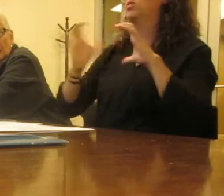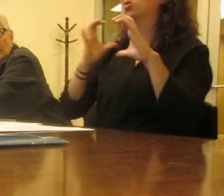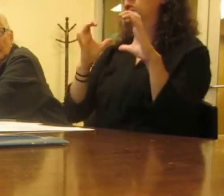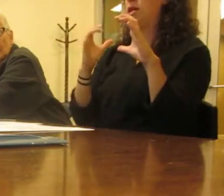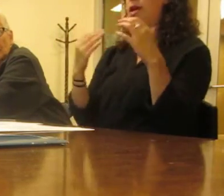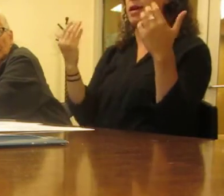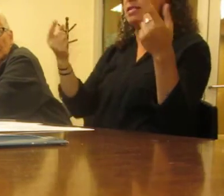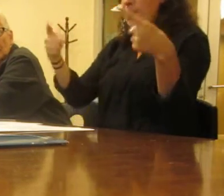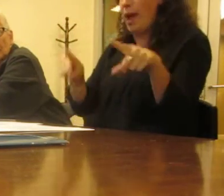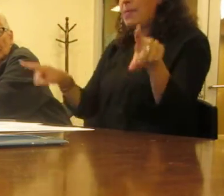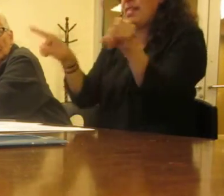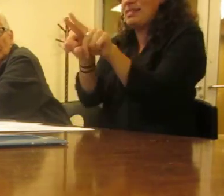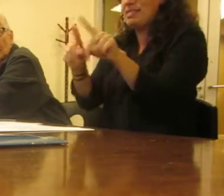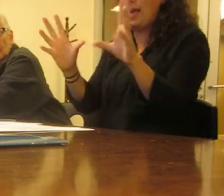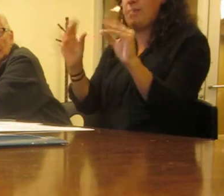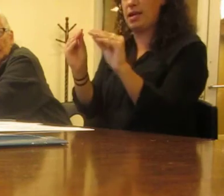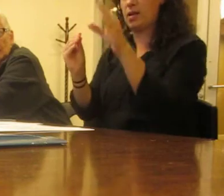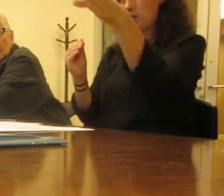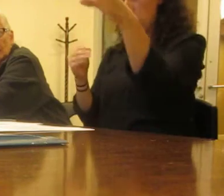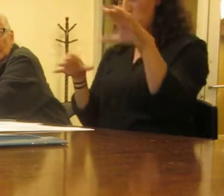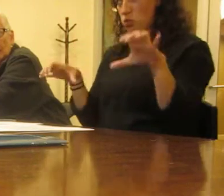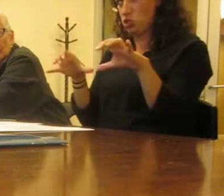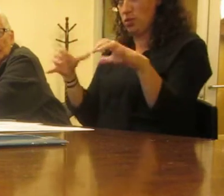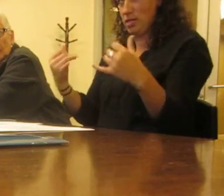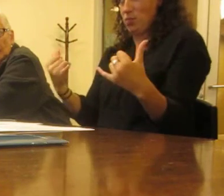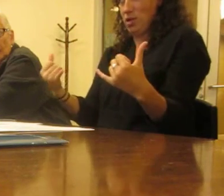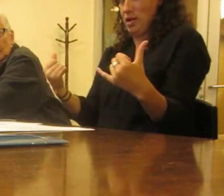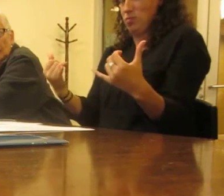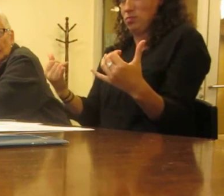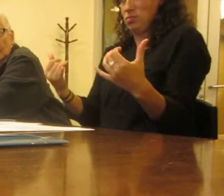at CRC or anywhere else. We're working on that. It's true.